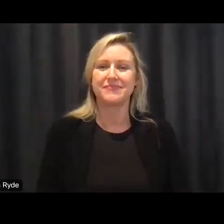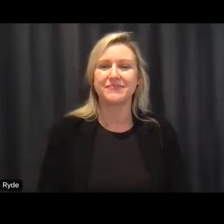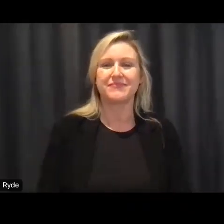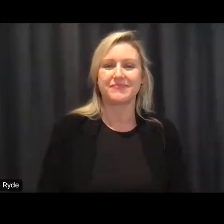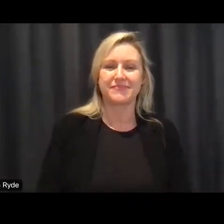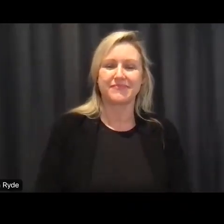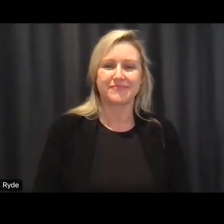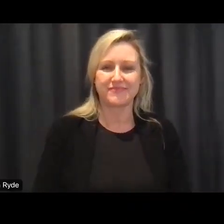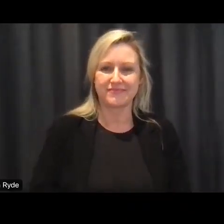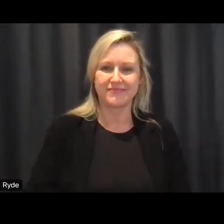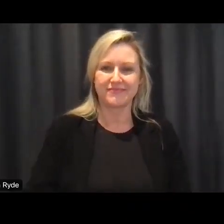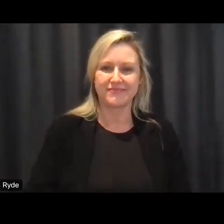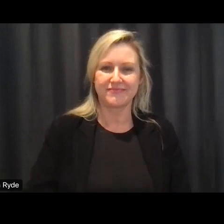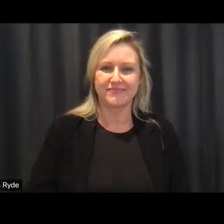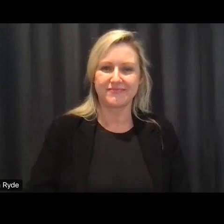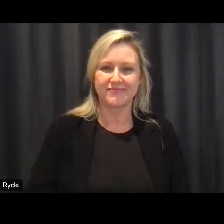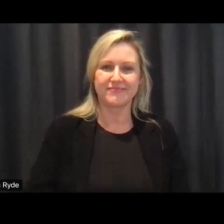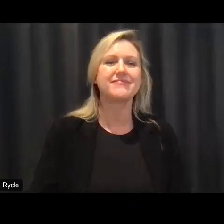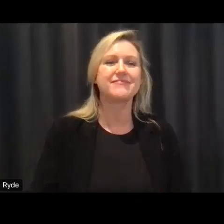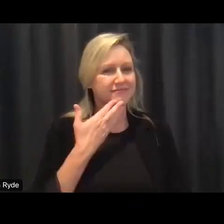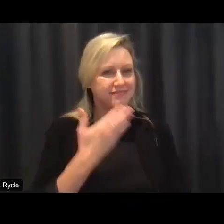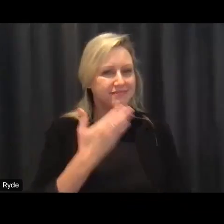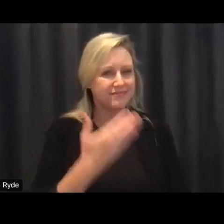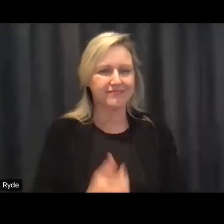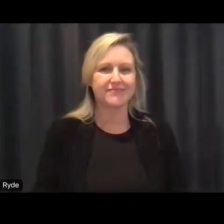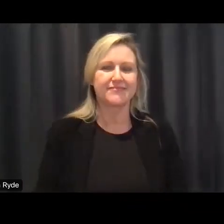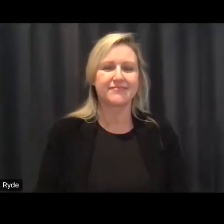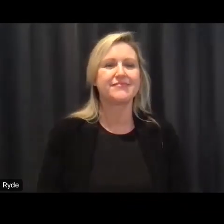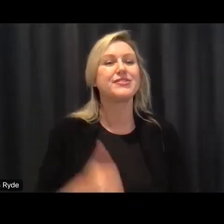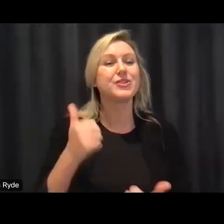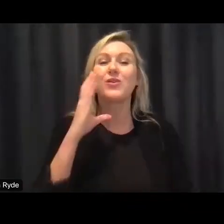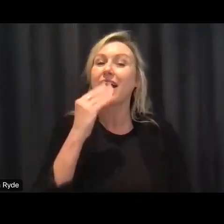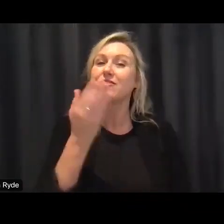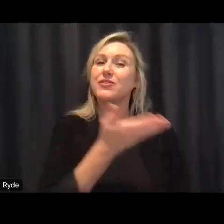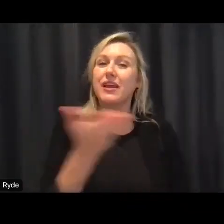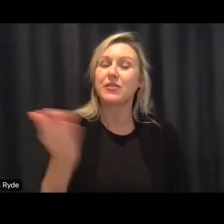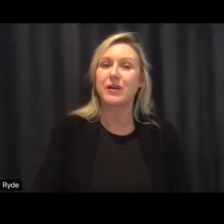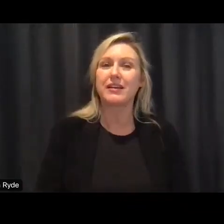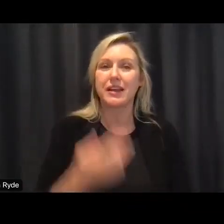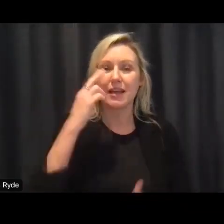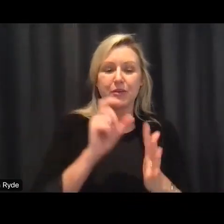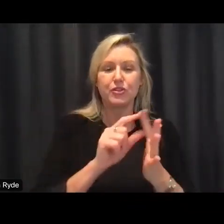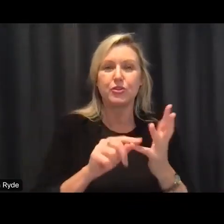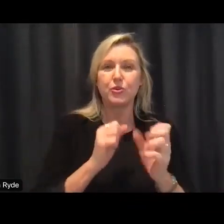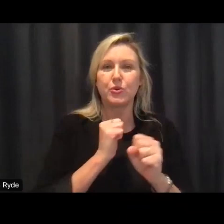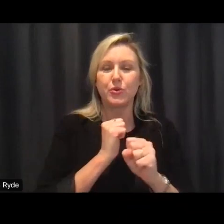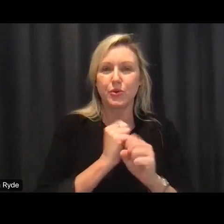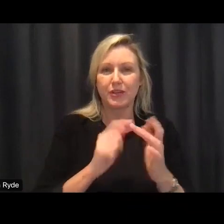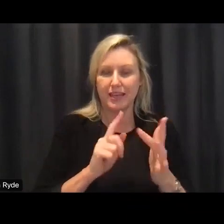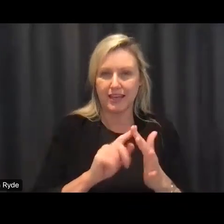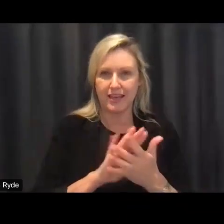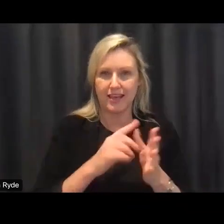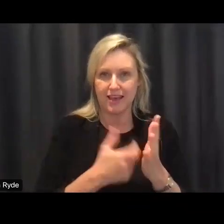hi thank you very much gene um good afternoon everyone uh my name is doogie heard um uh